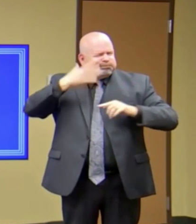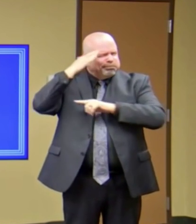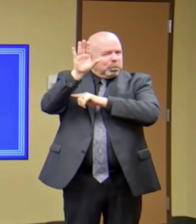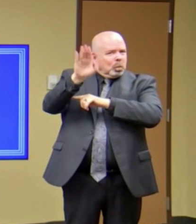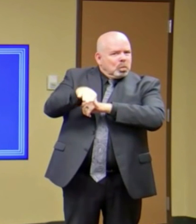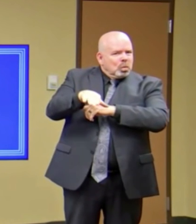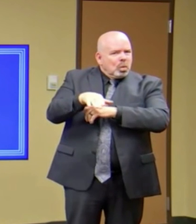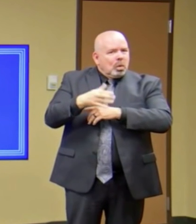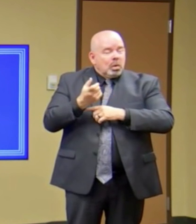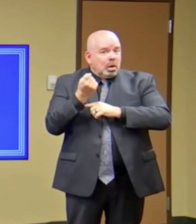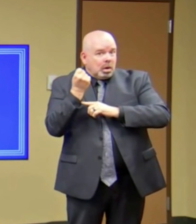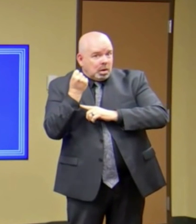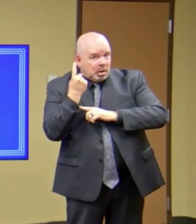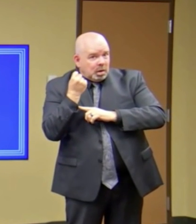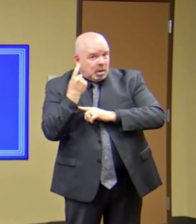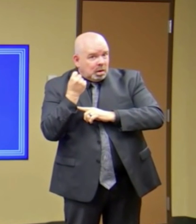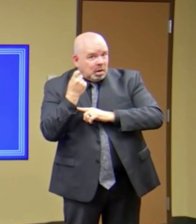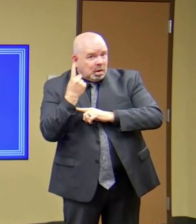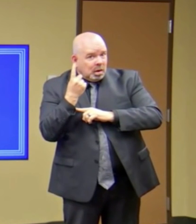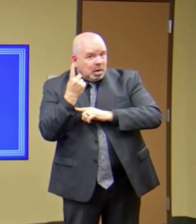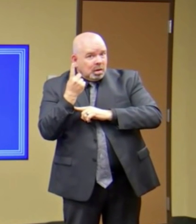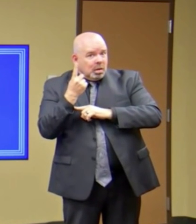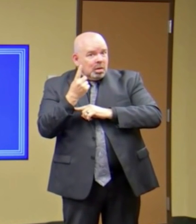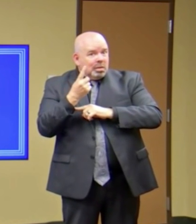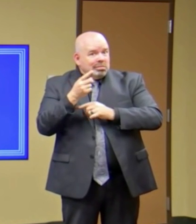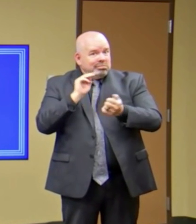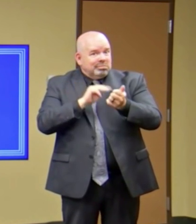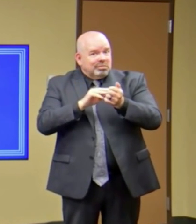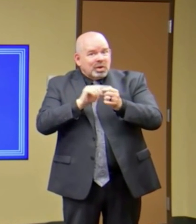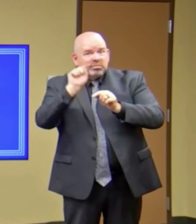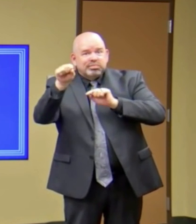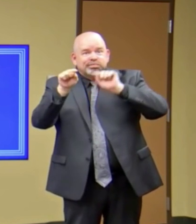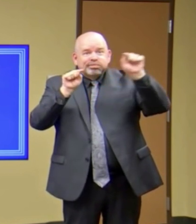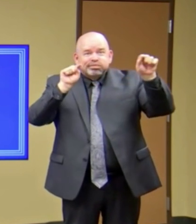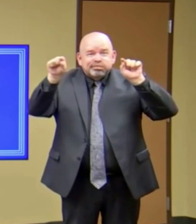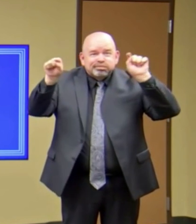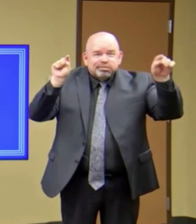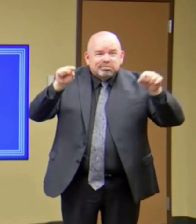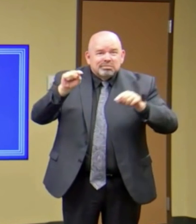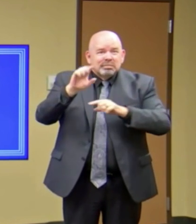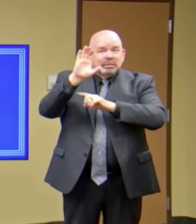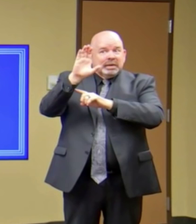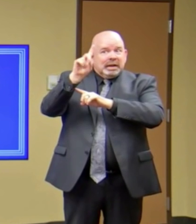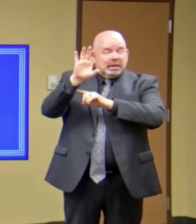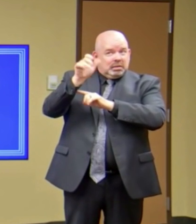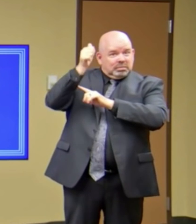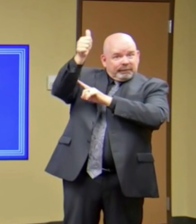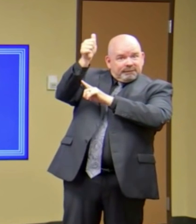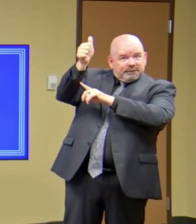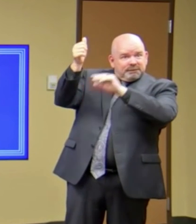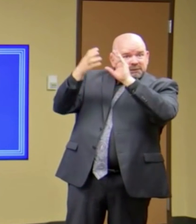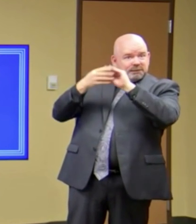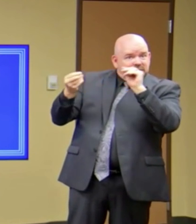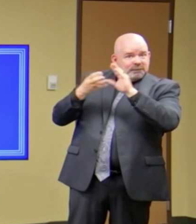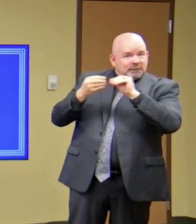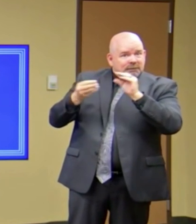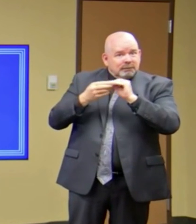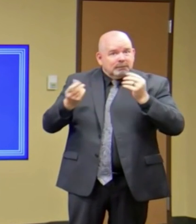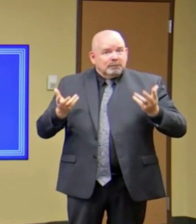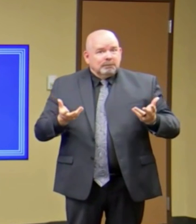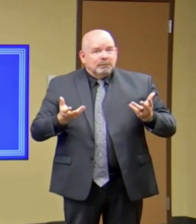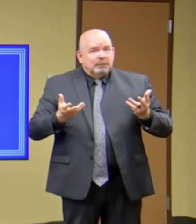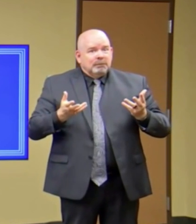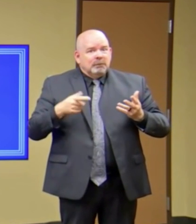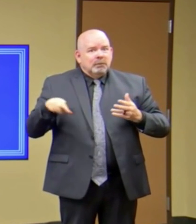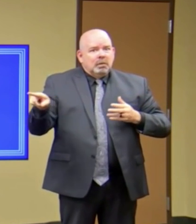recommendation of our local medical community and the CDC is we don't live in a vacuum, right? So if we